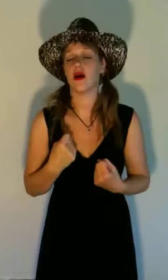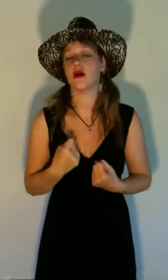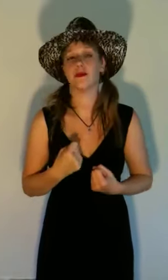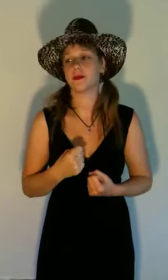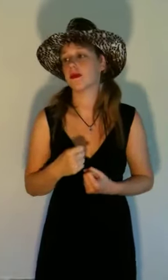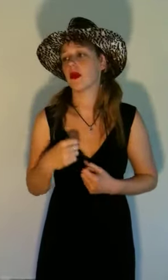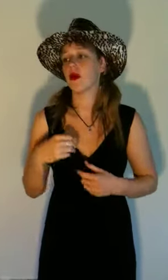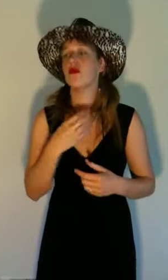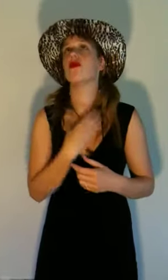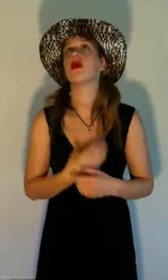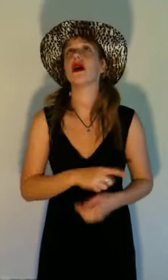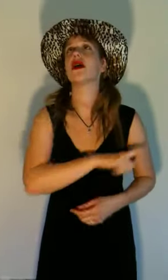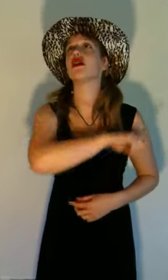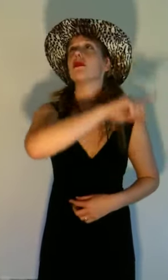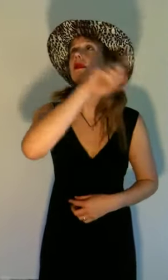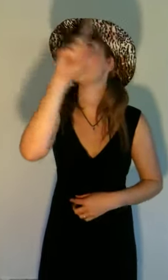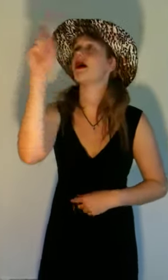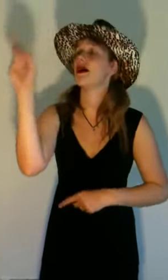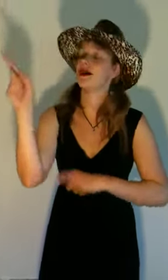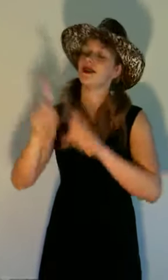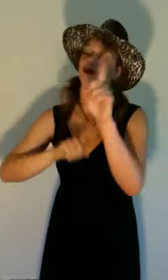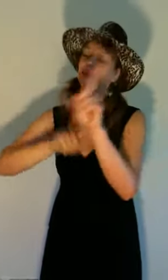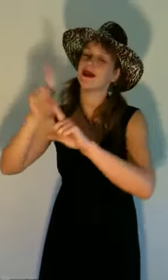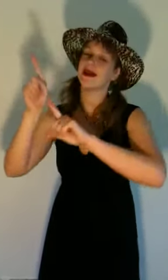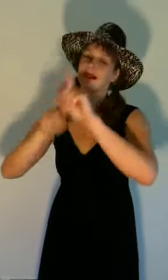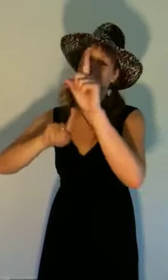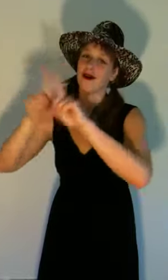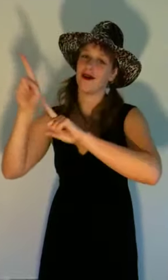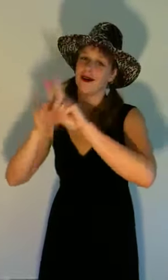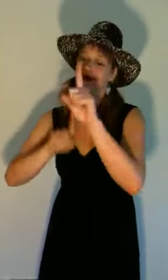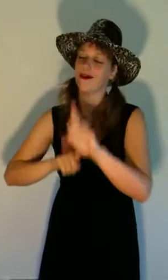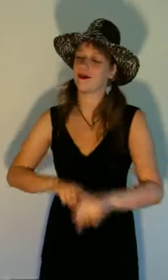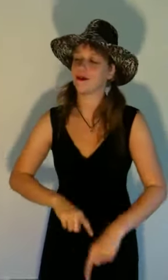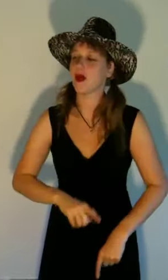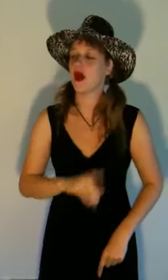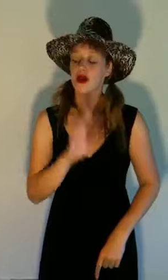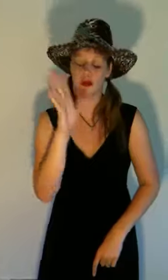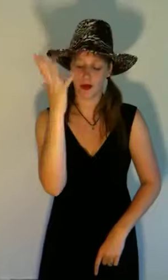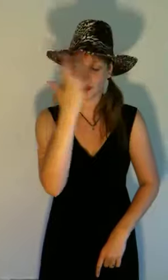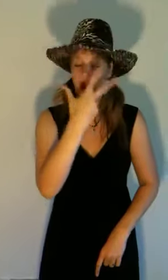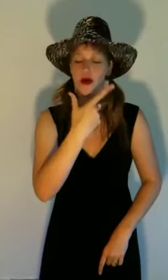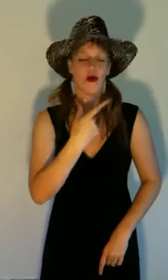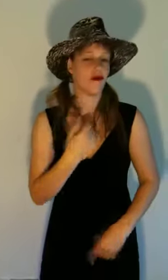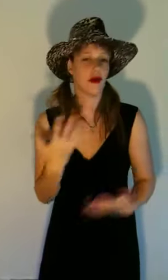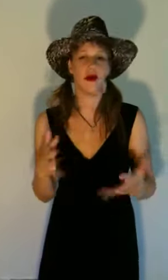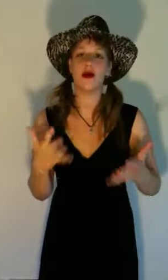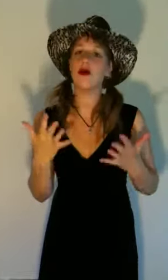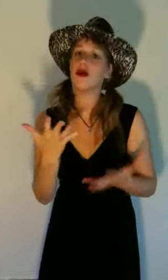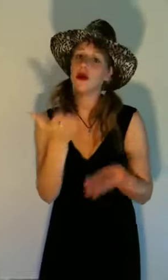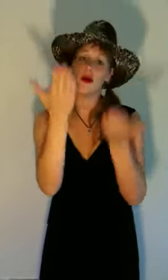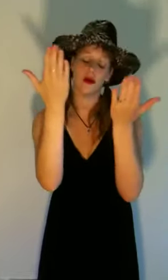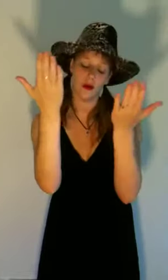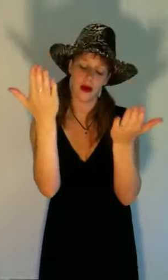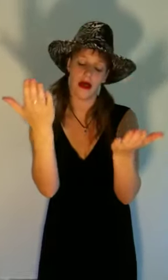Who've raised upon a shooting star You're beautiful the way you are